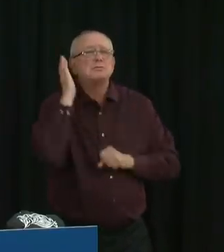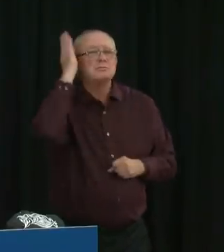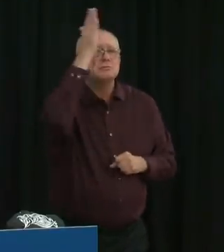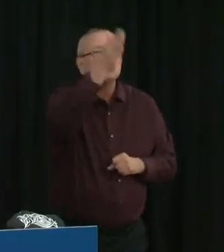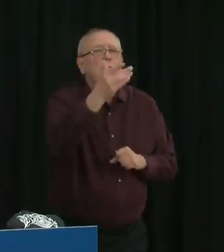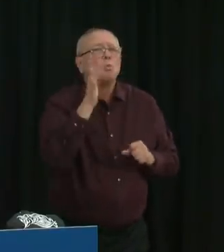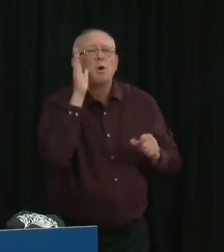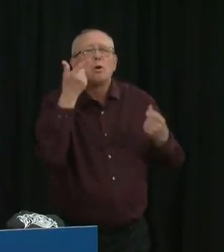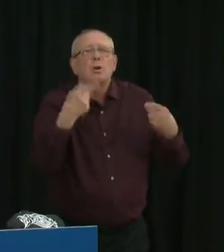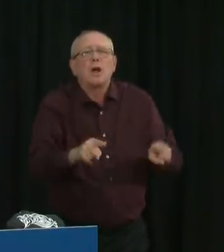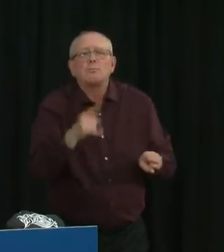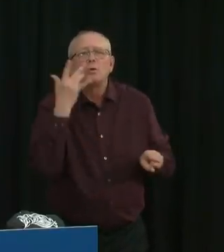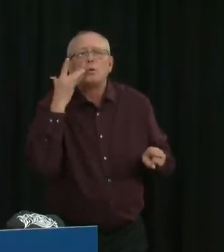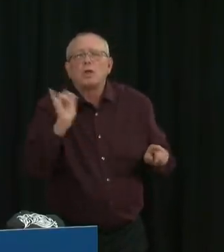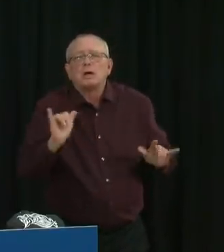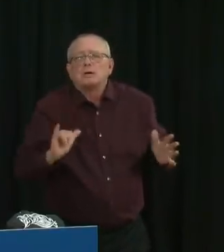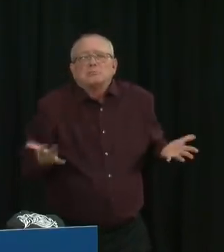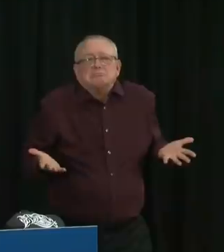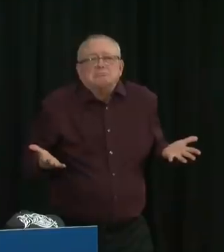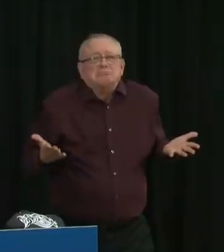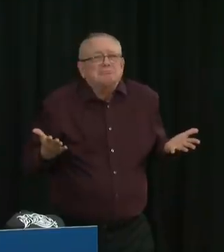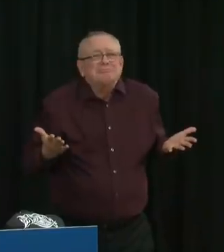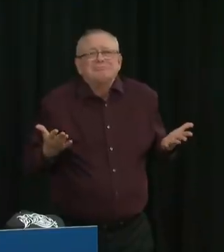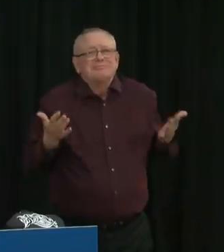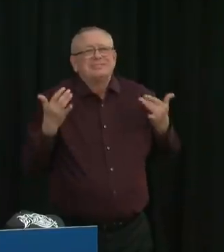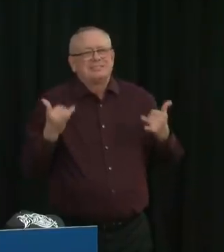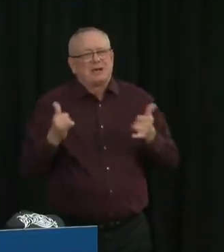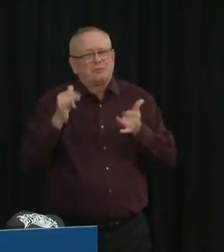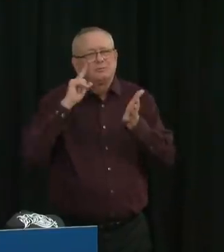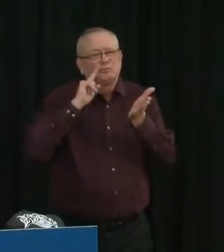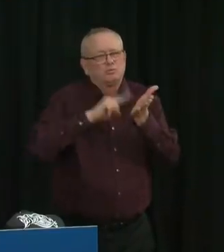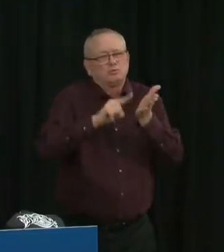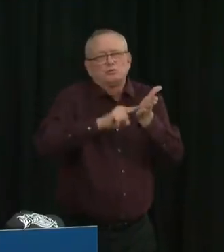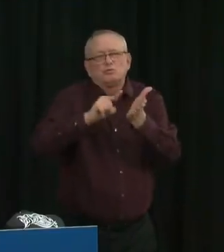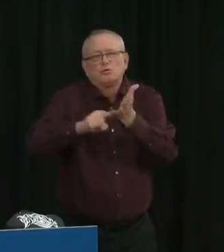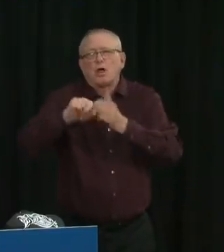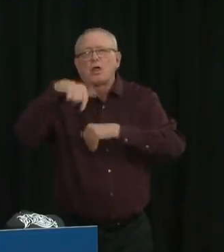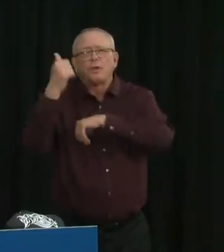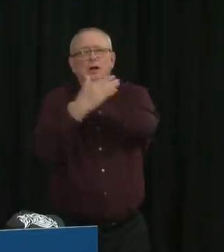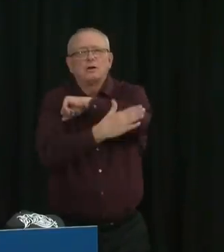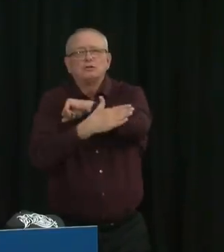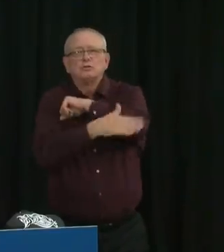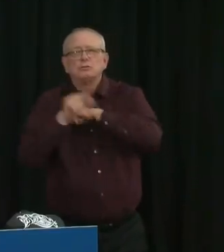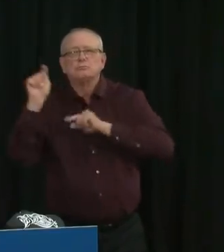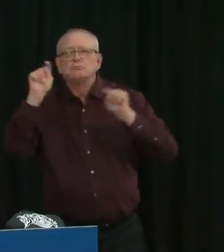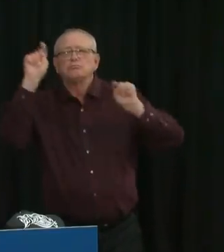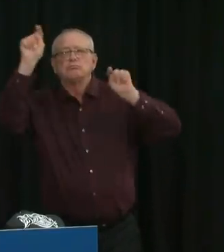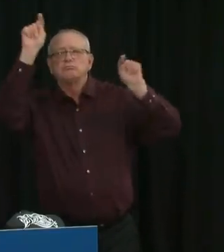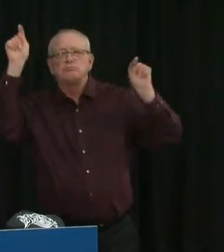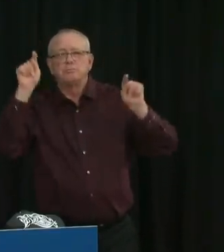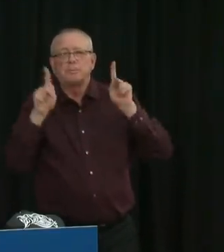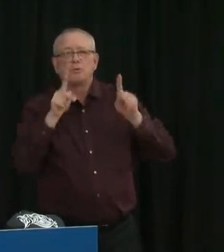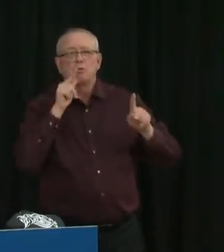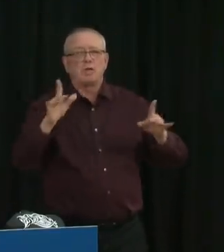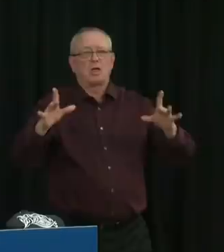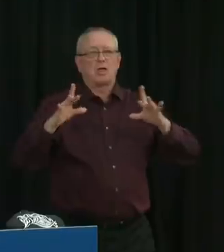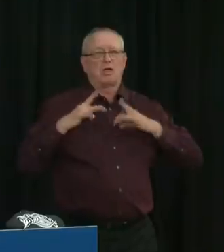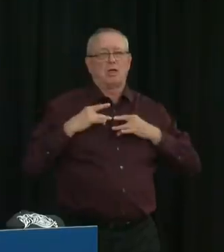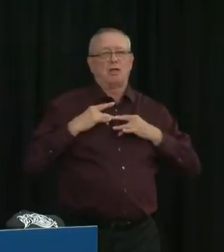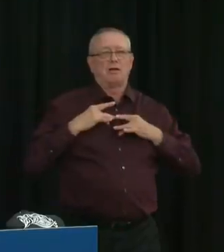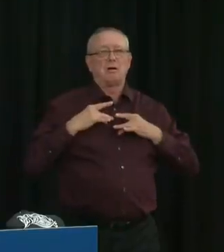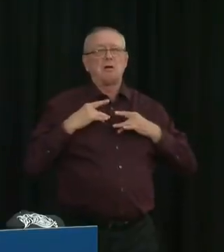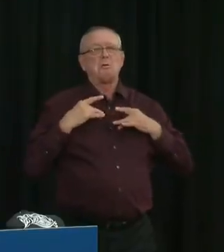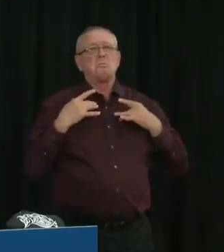other countries that show even low-risk people could face prolonged recoveries and long-term health risks from a COVID